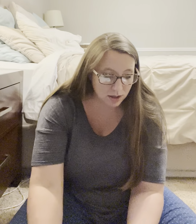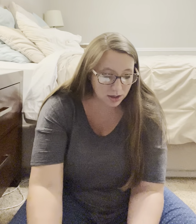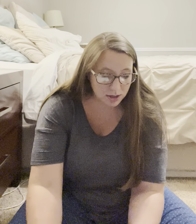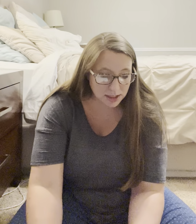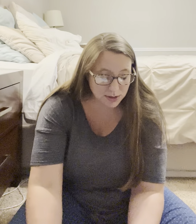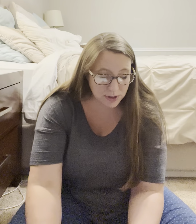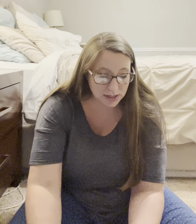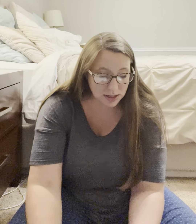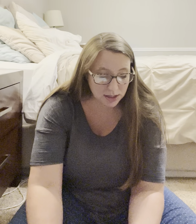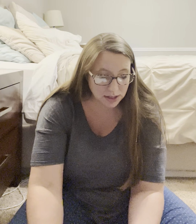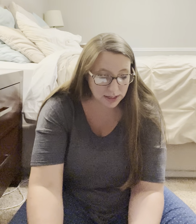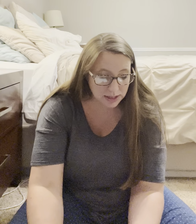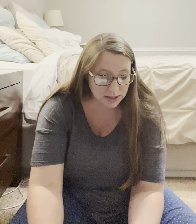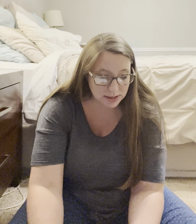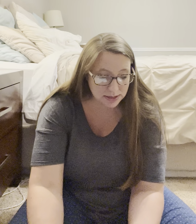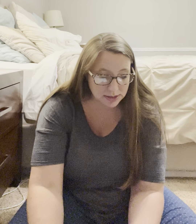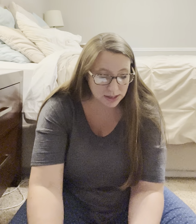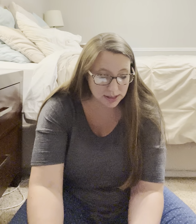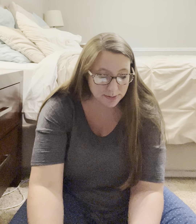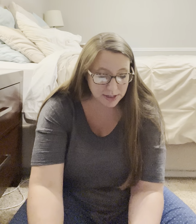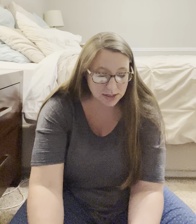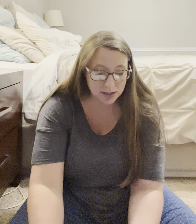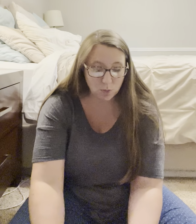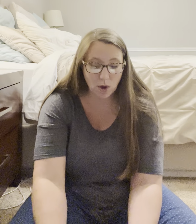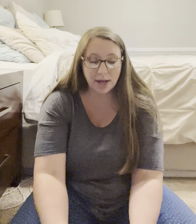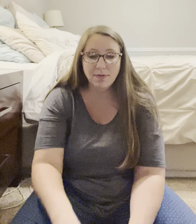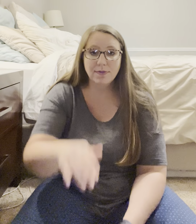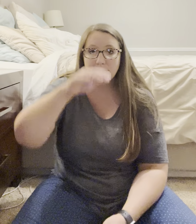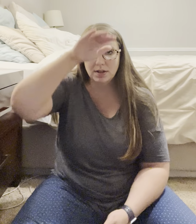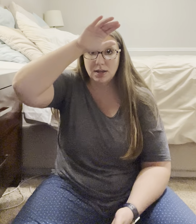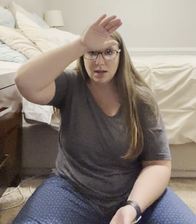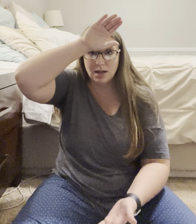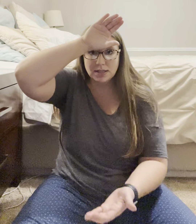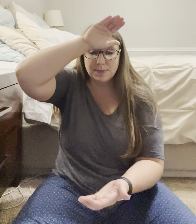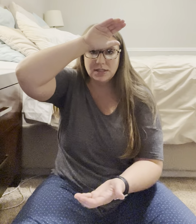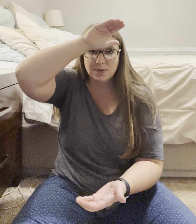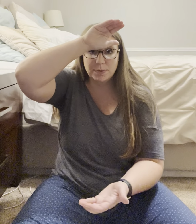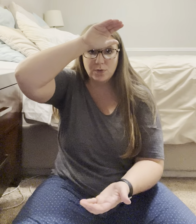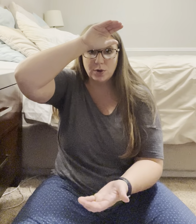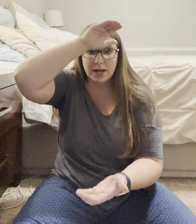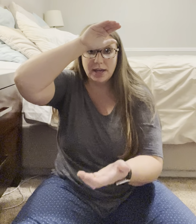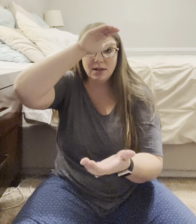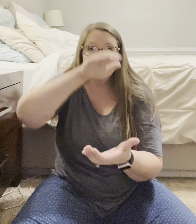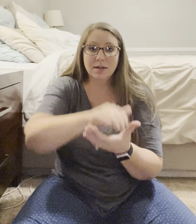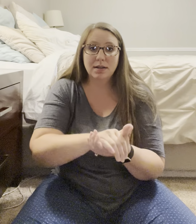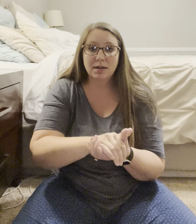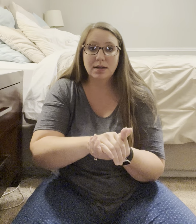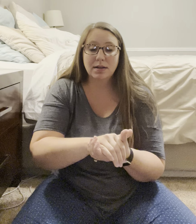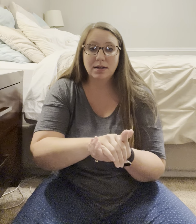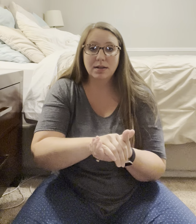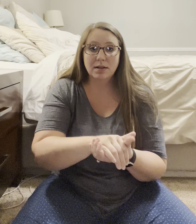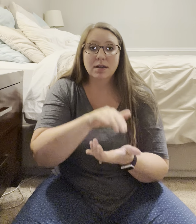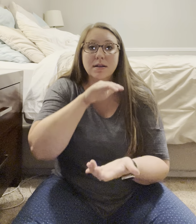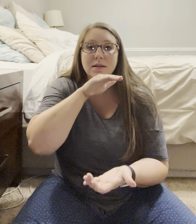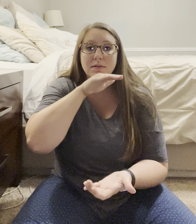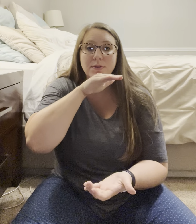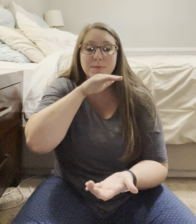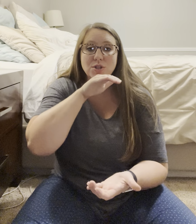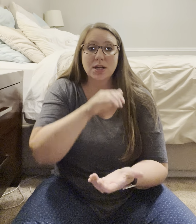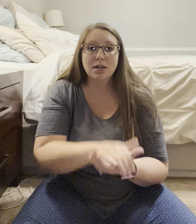Next one is husband and wife. Husband's from the forehead. From the chin,